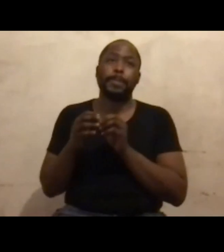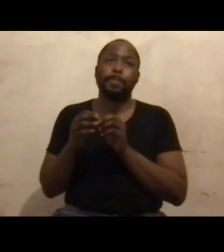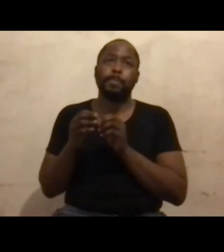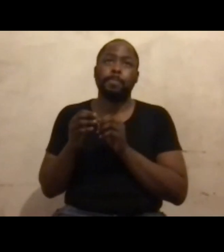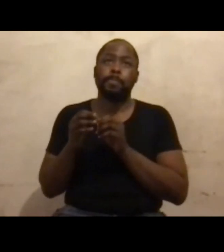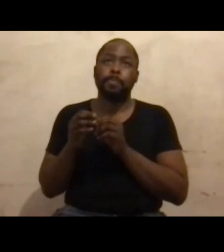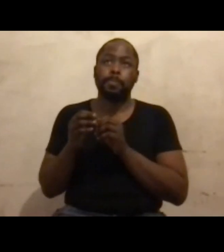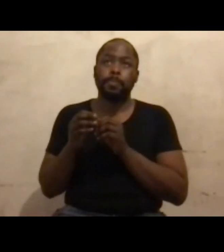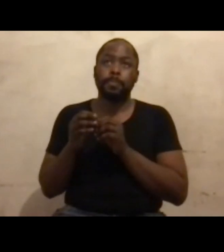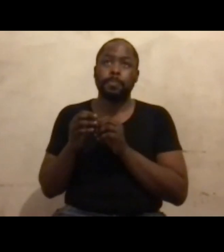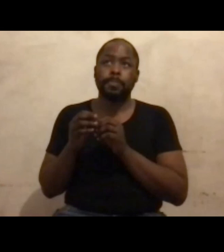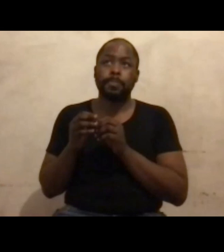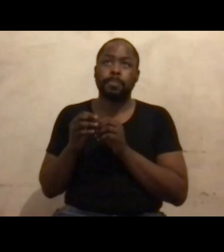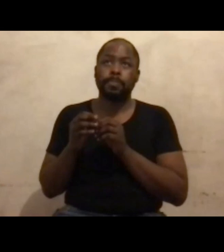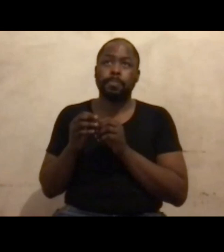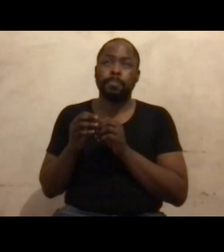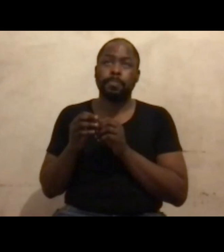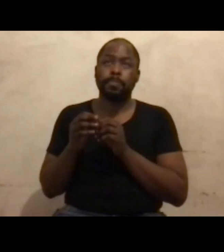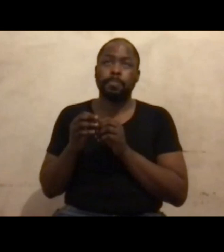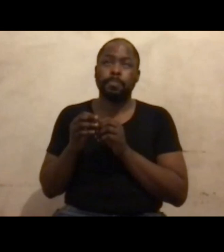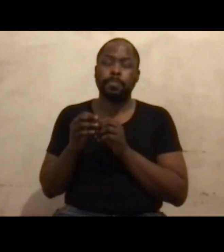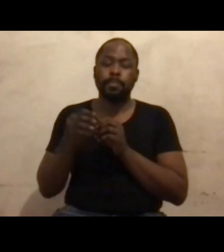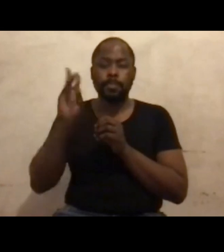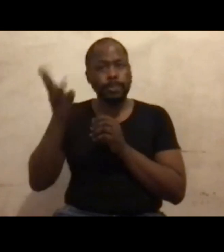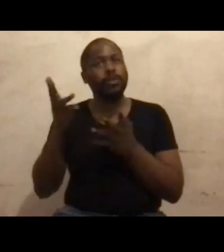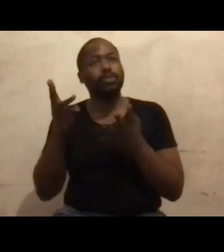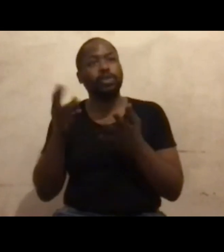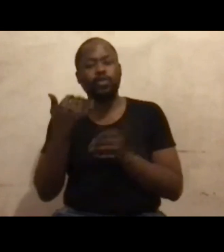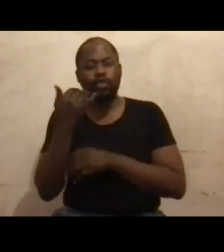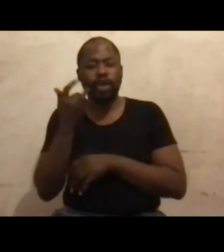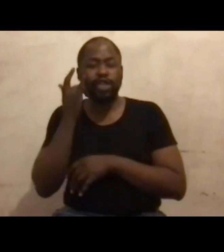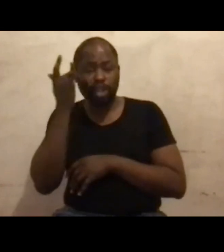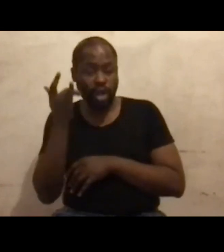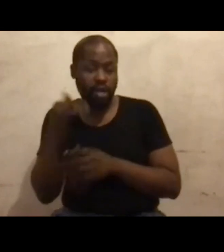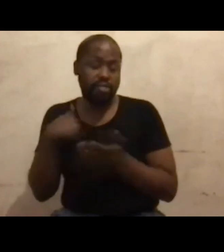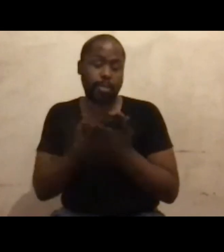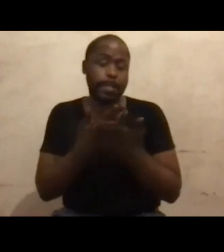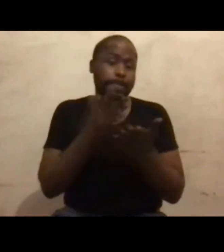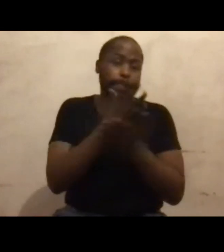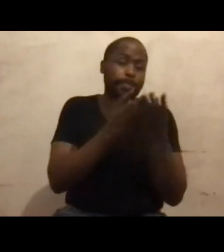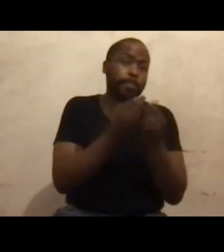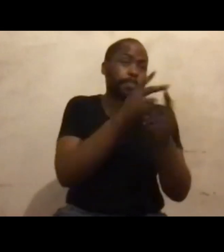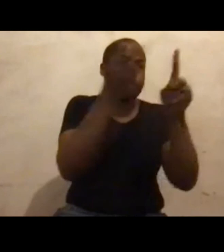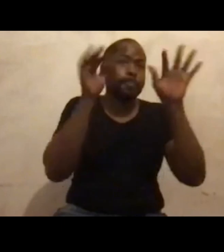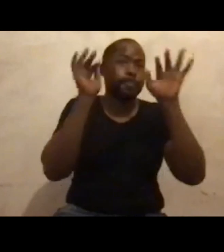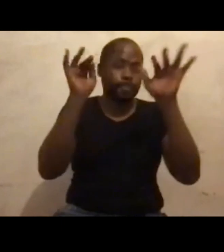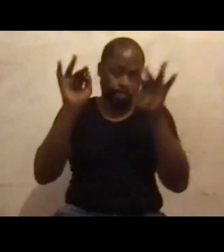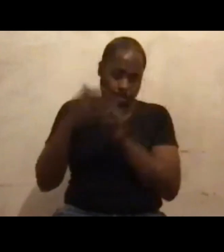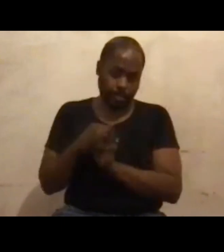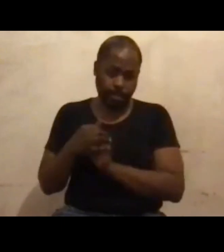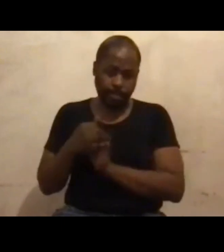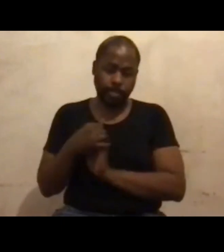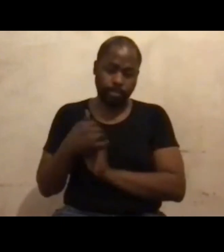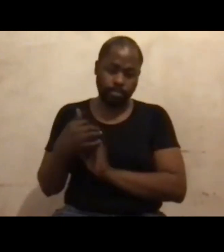to at this stage, shout out loud, shout one on one until you get brave enough to shout out loud.